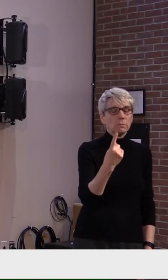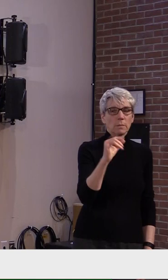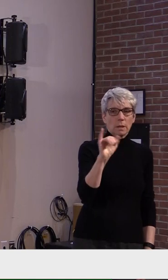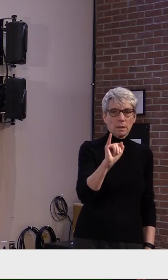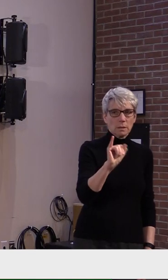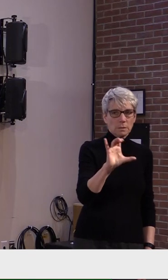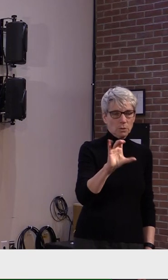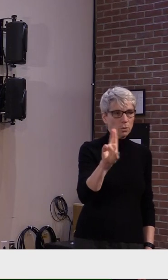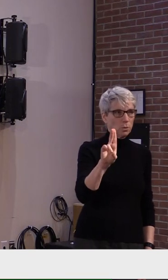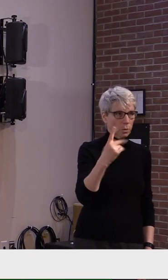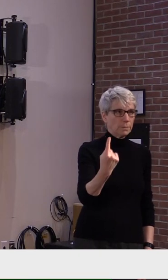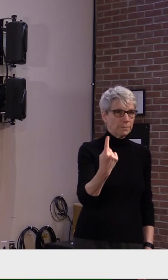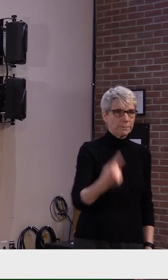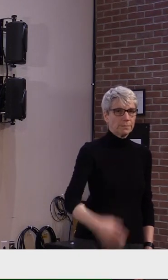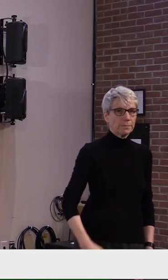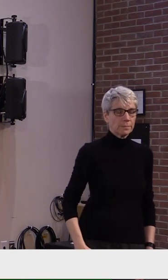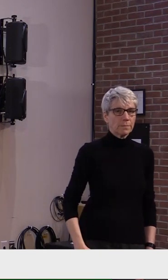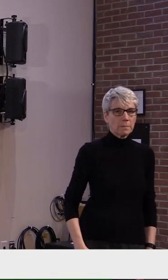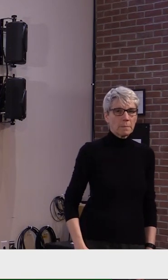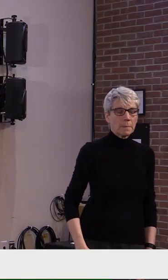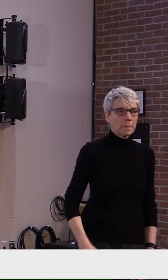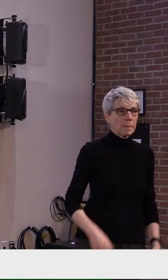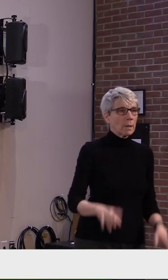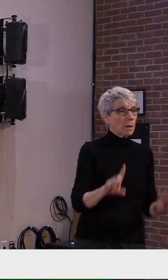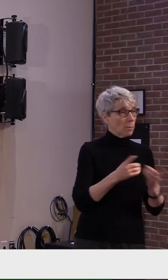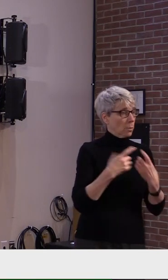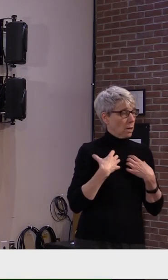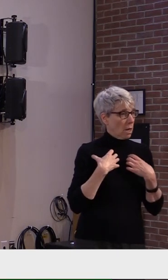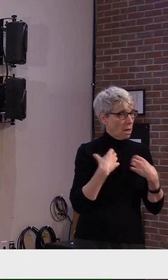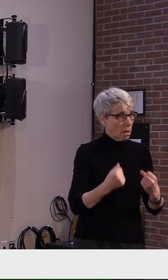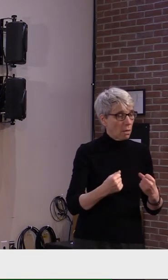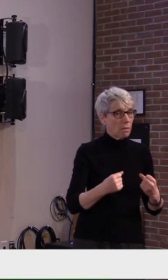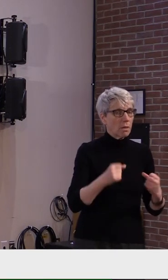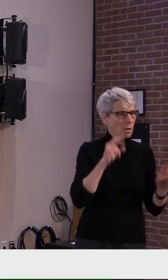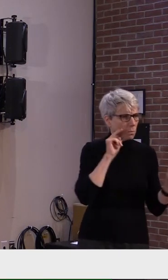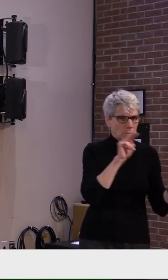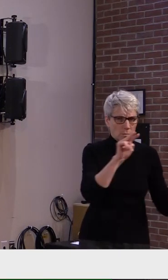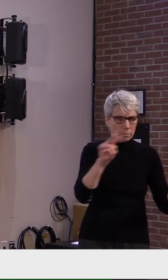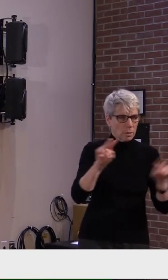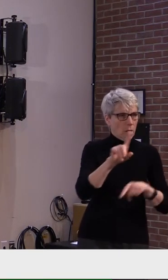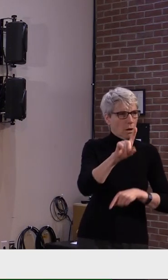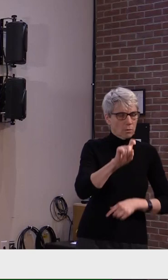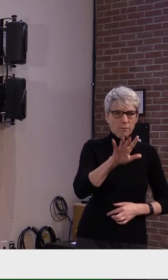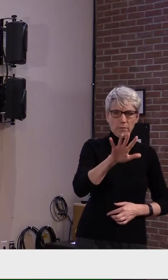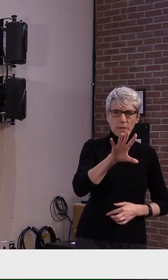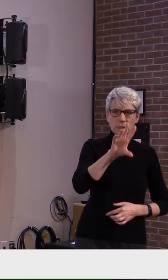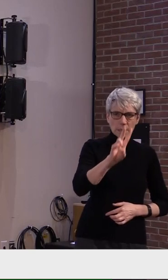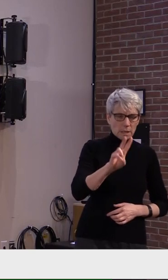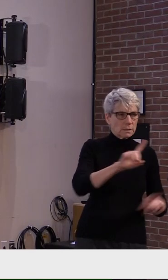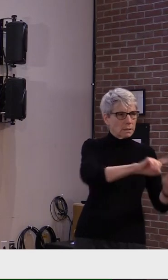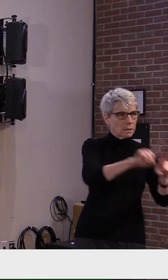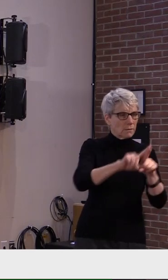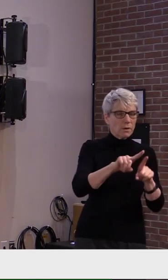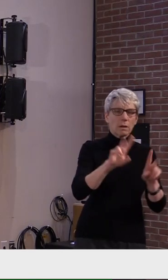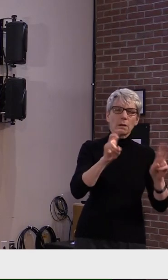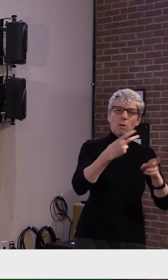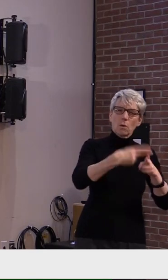Health department teams are monitoring or investigating a total of 156-plus situations.